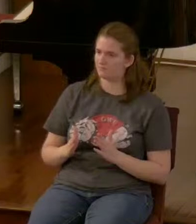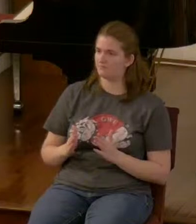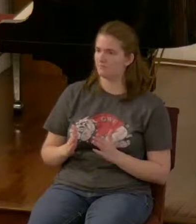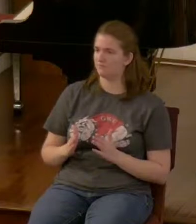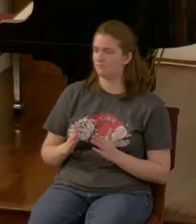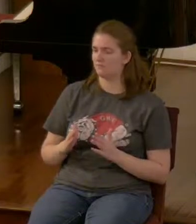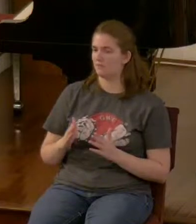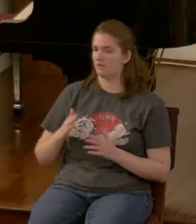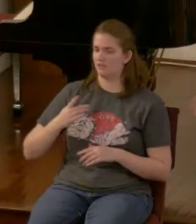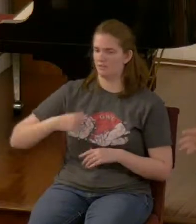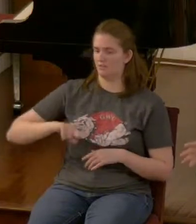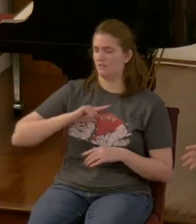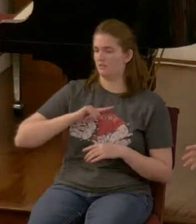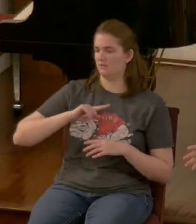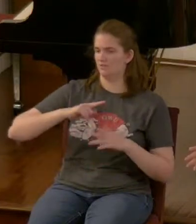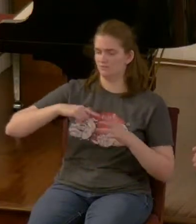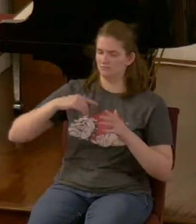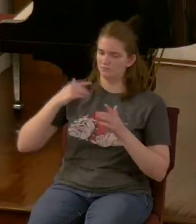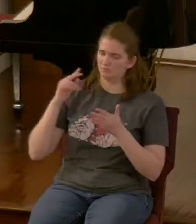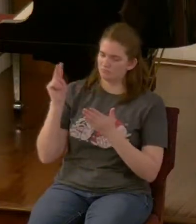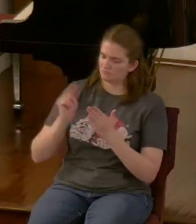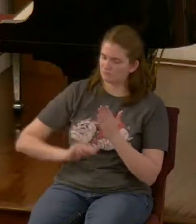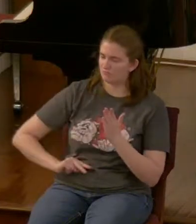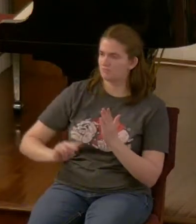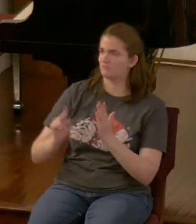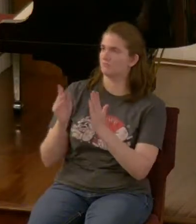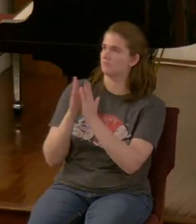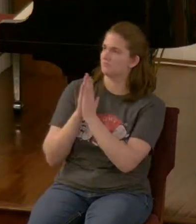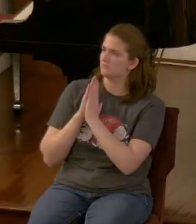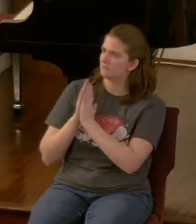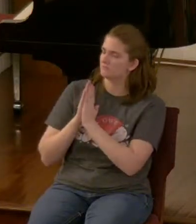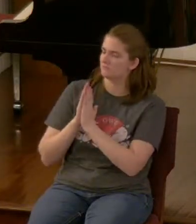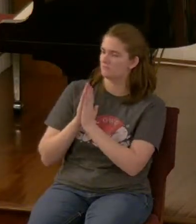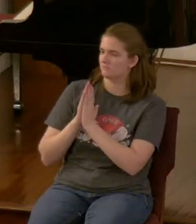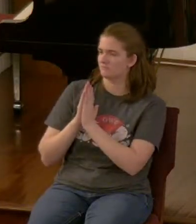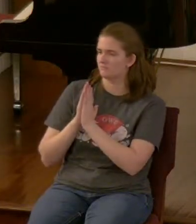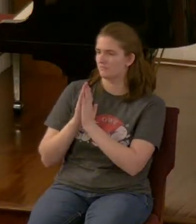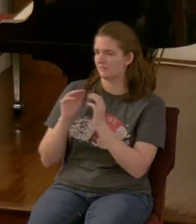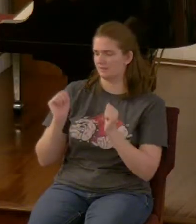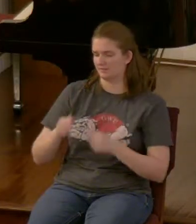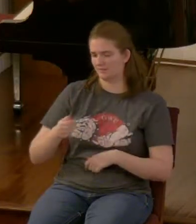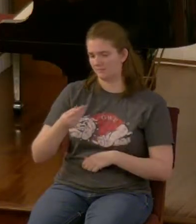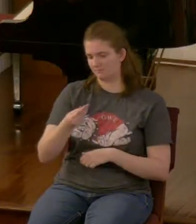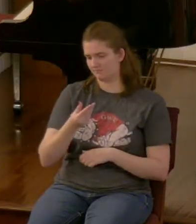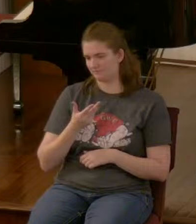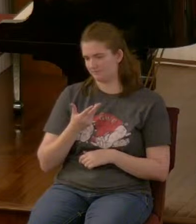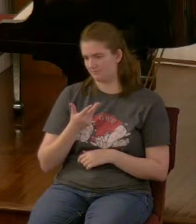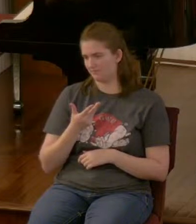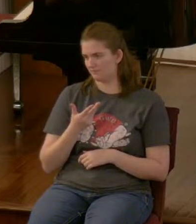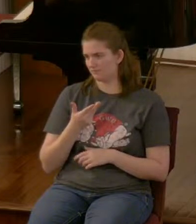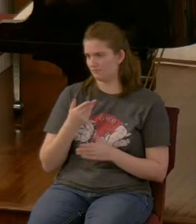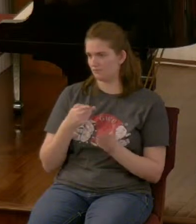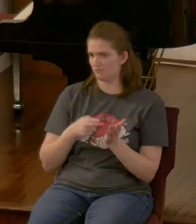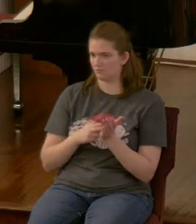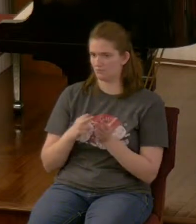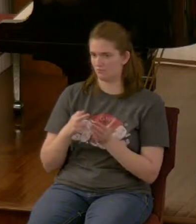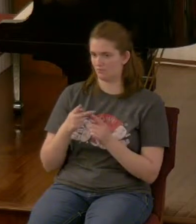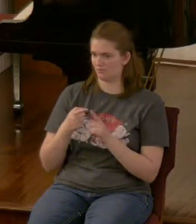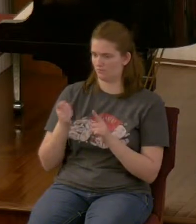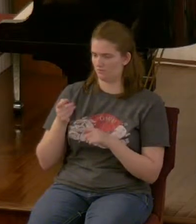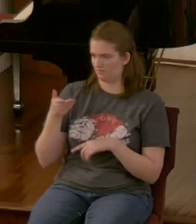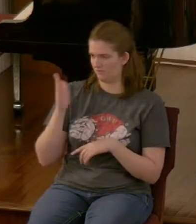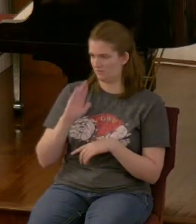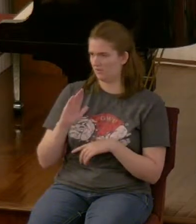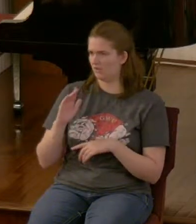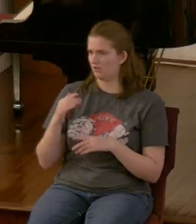reading that are praying and they will speak truth into you also from God now please understand what